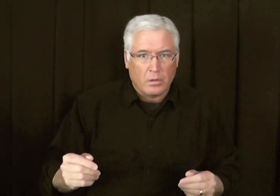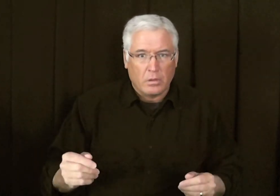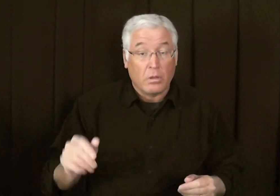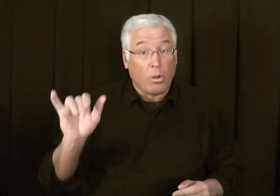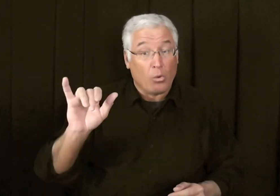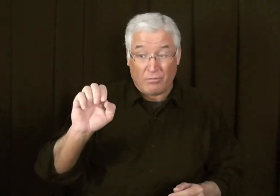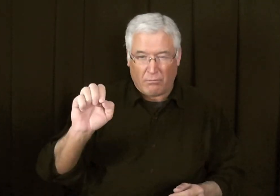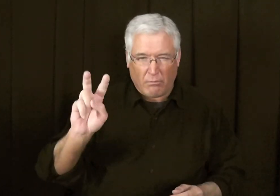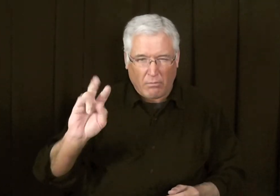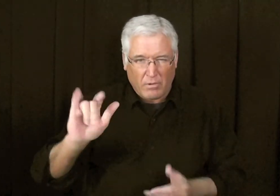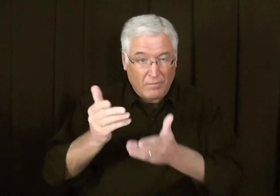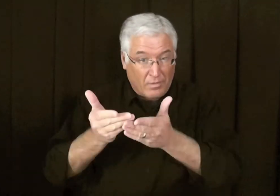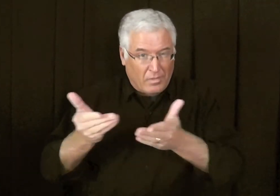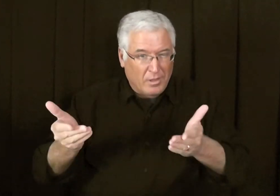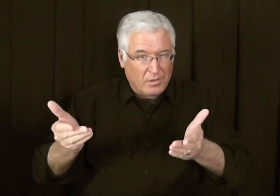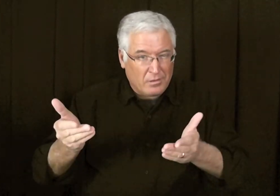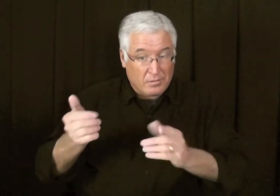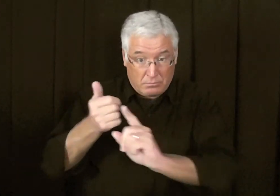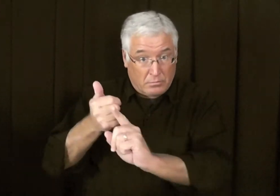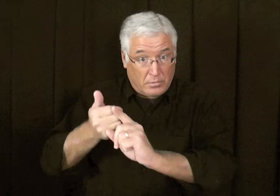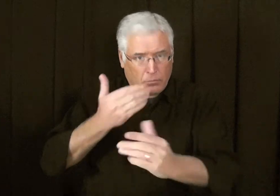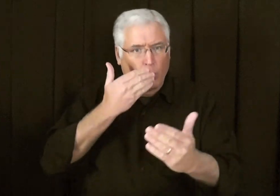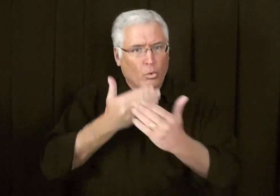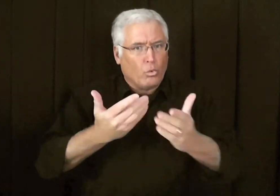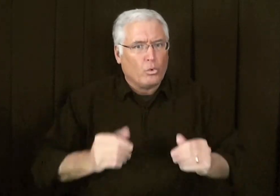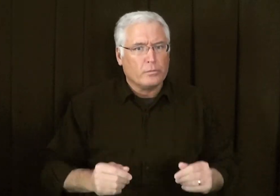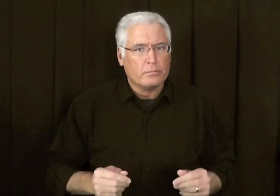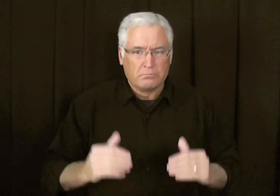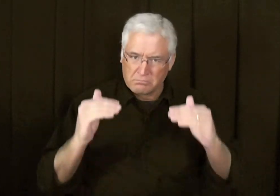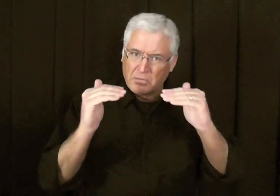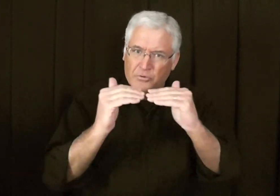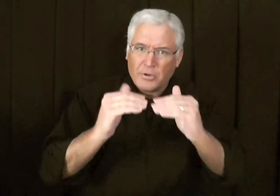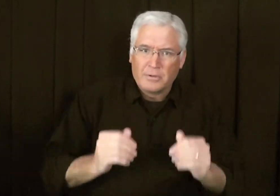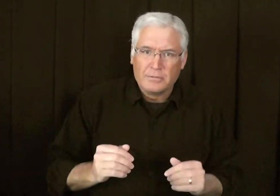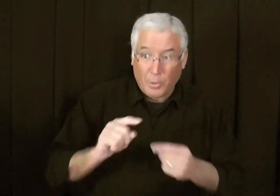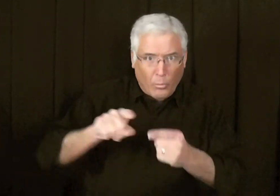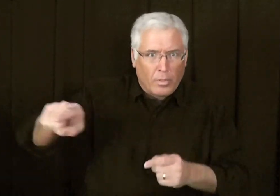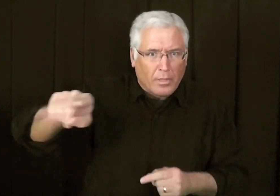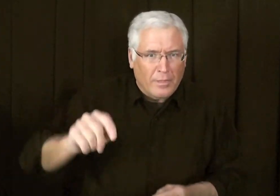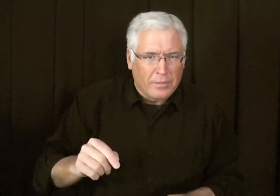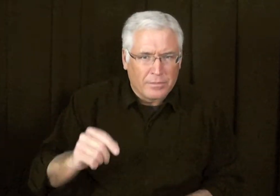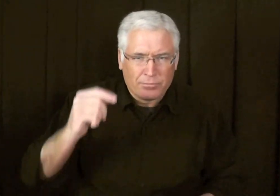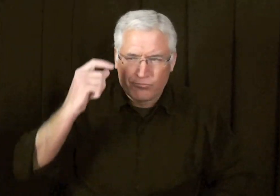What? Evil? Evil things they thought were good. Just.